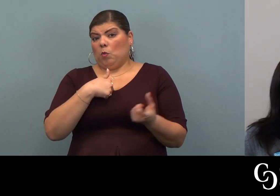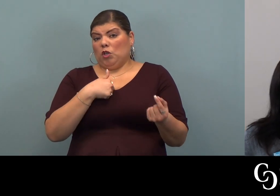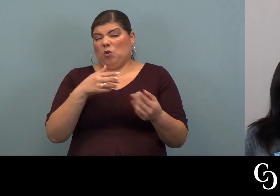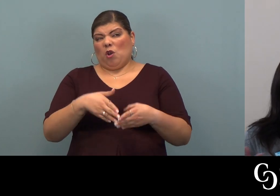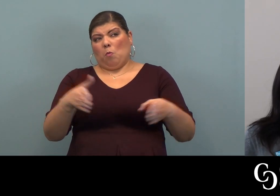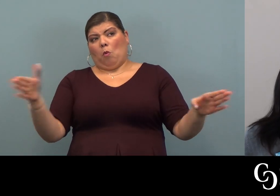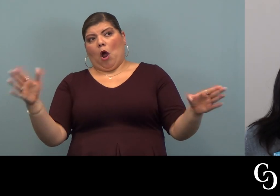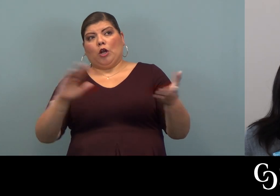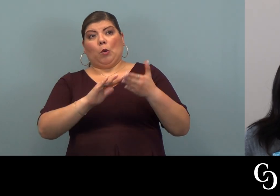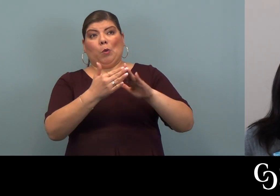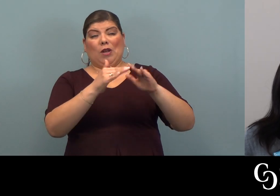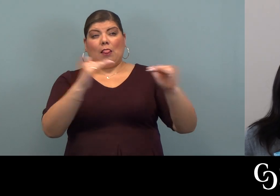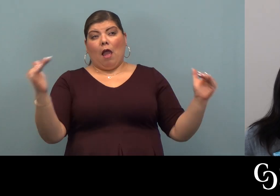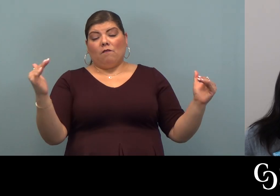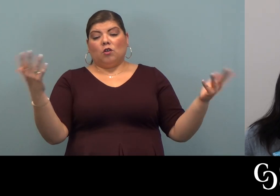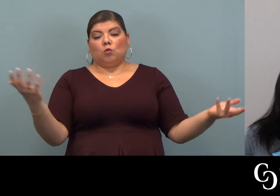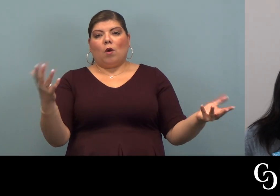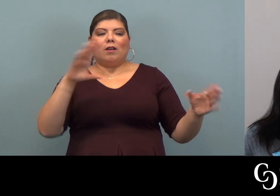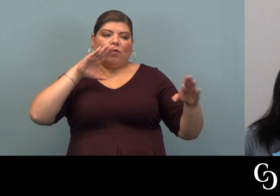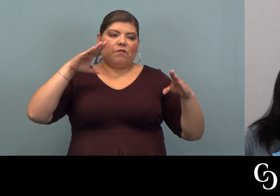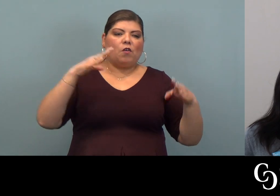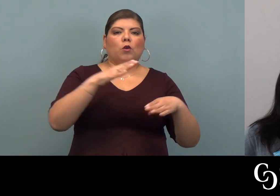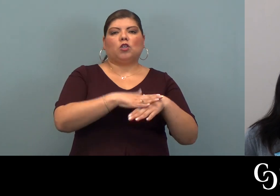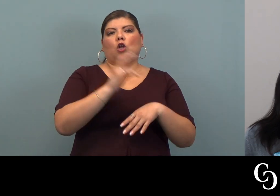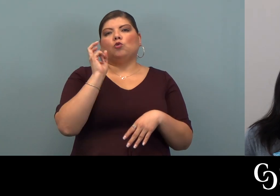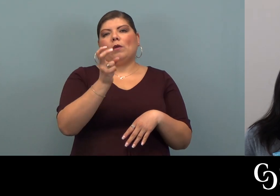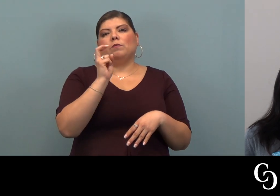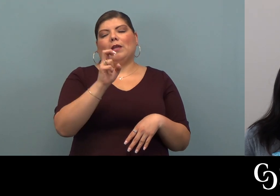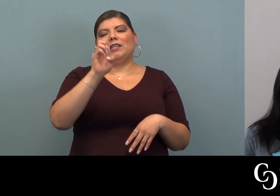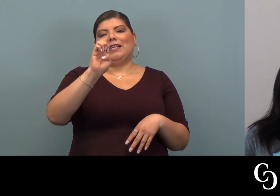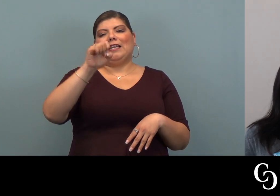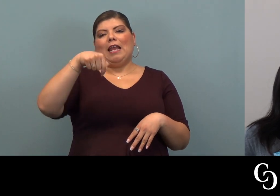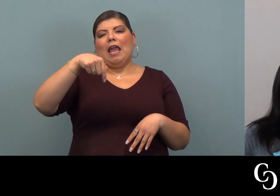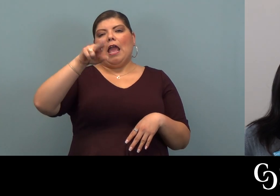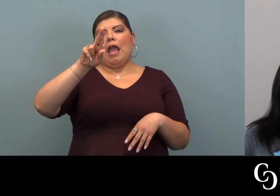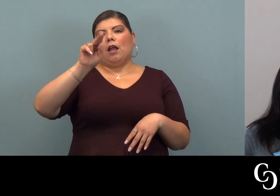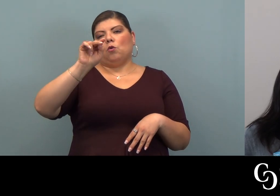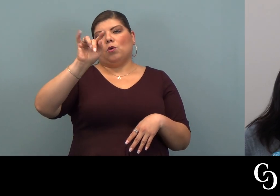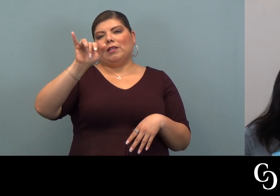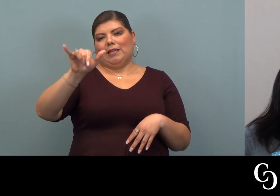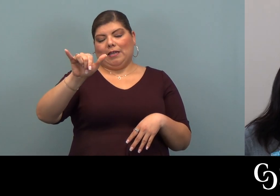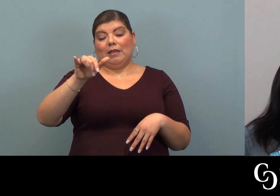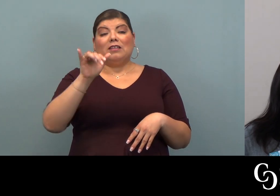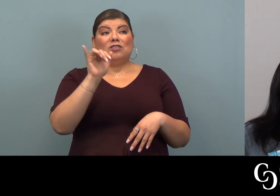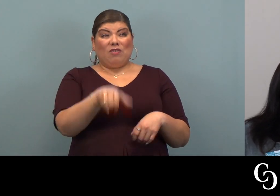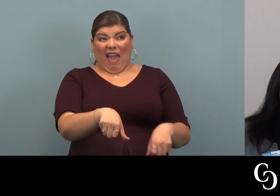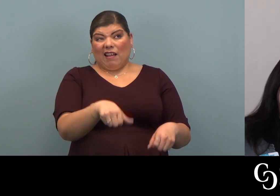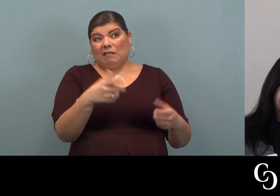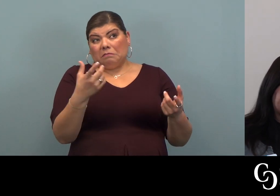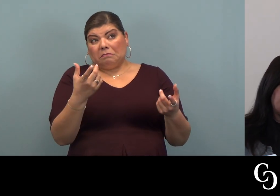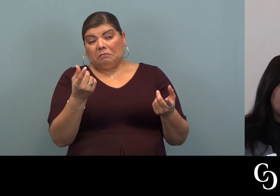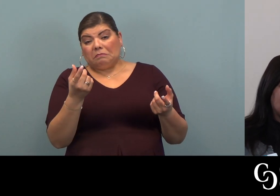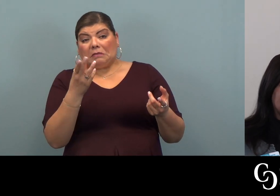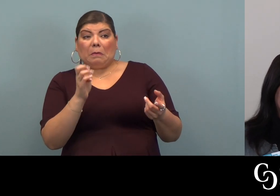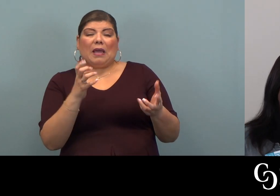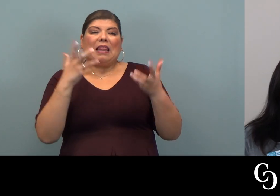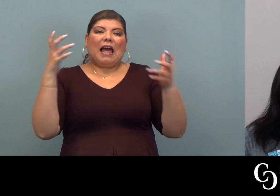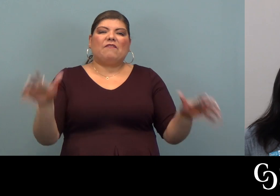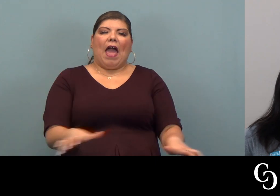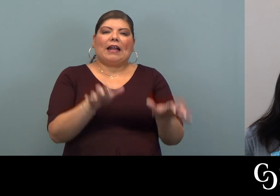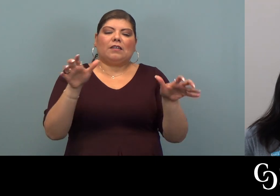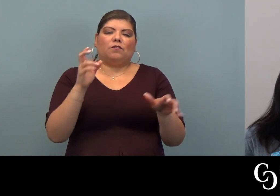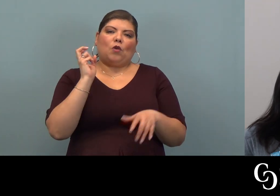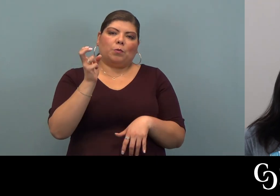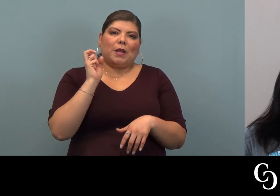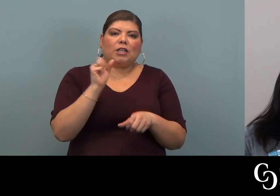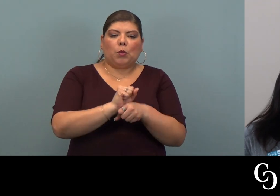on a broader community level is focused on transportation equity. So that can be a lot of active